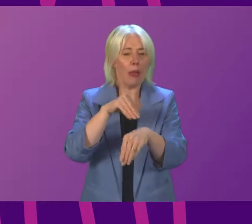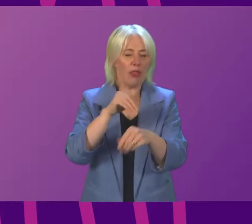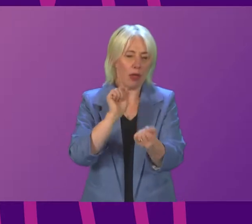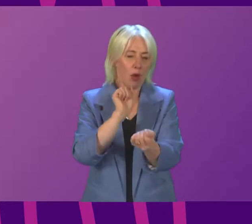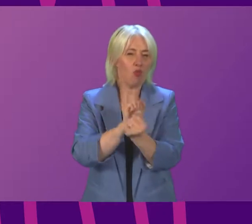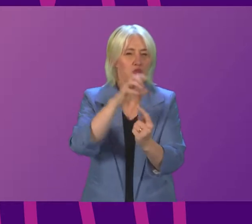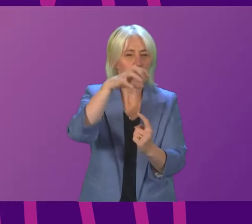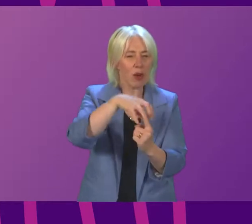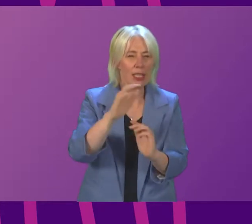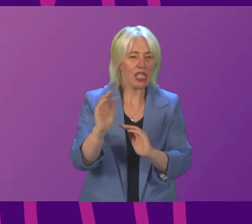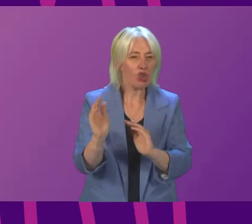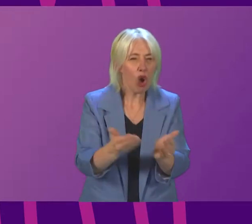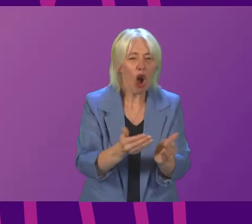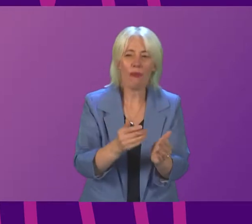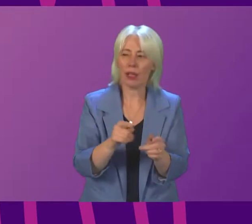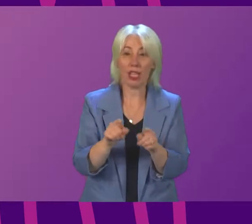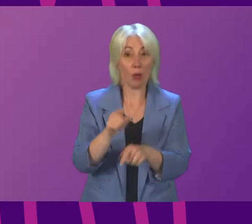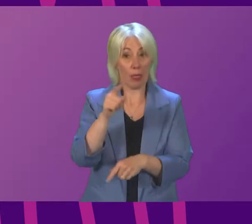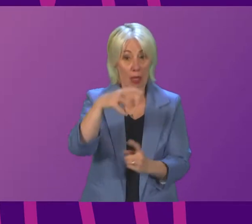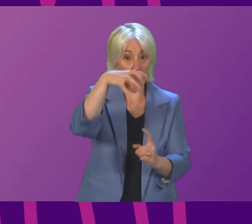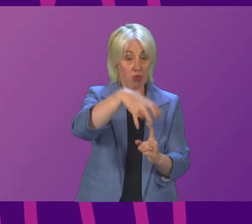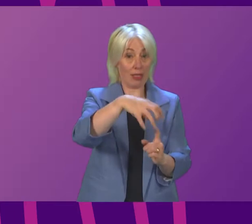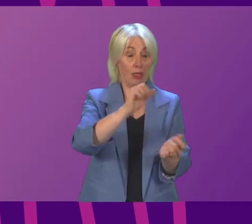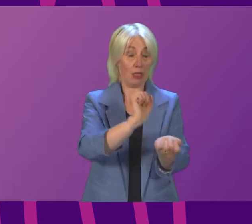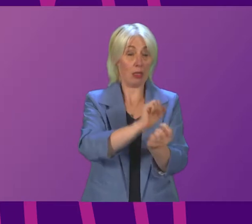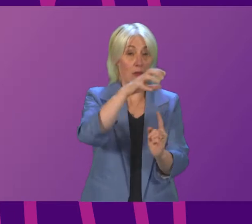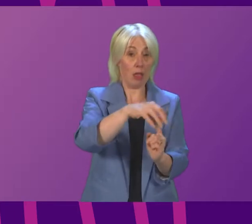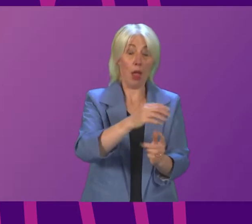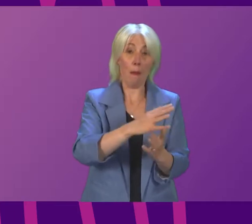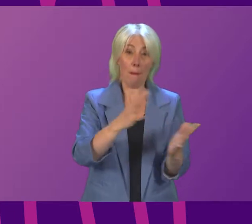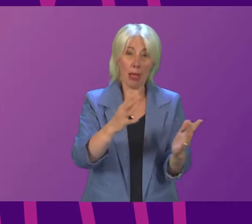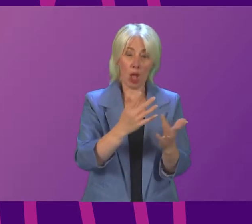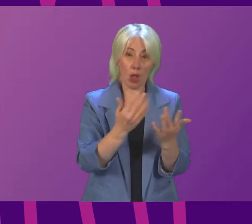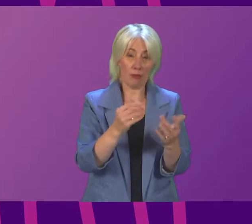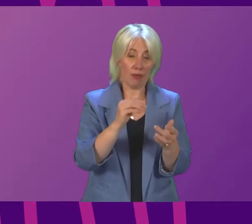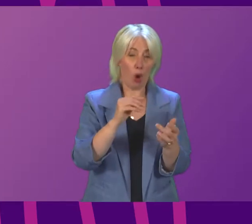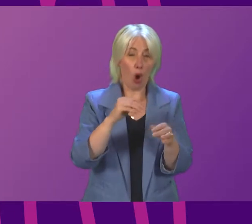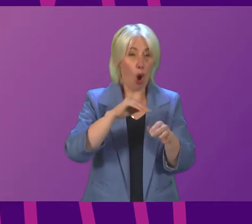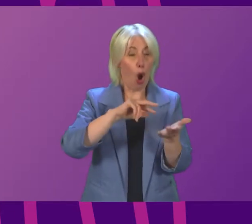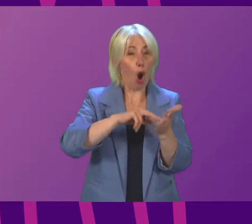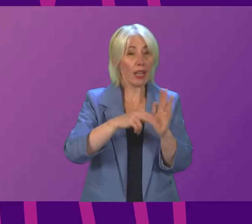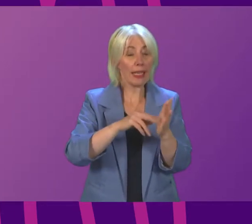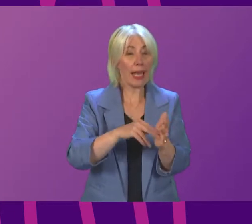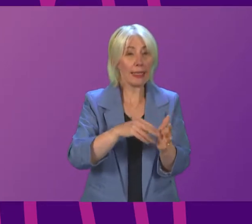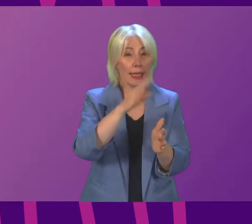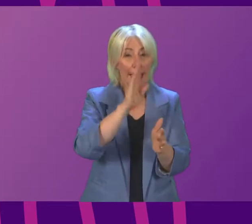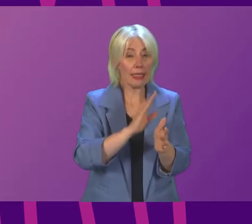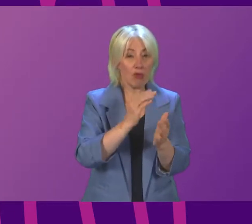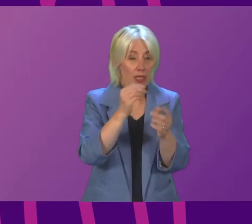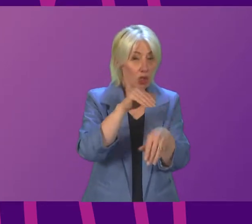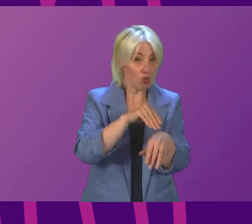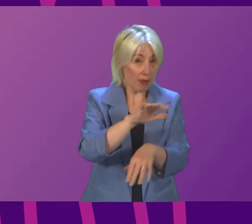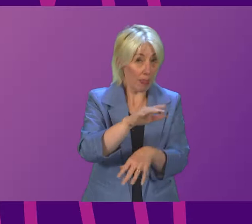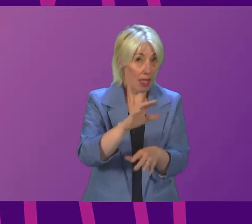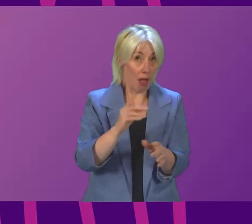especially in the institution that he's referred to, large numbers of serious organised crime inmates. They do a very difficult job. It's